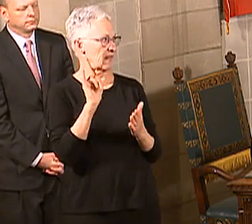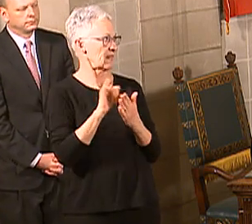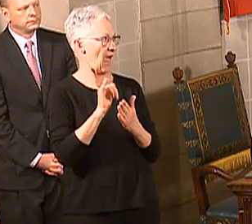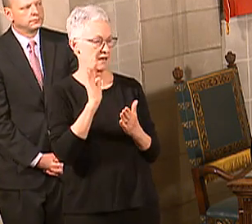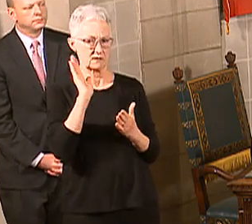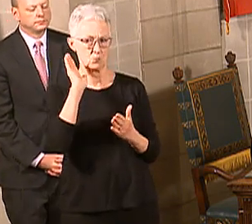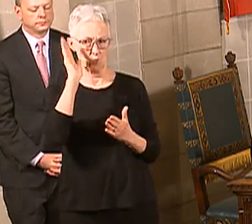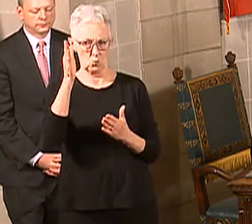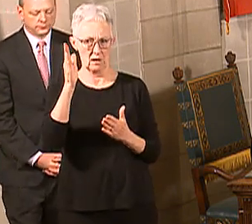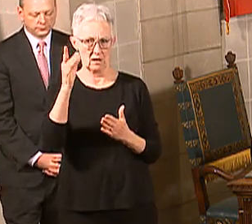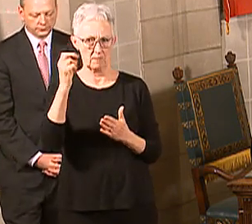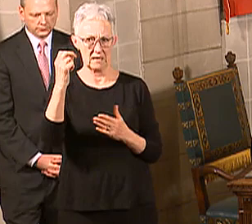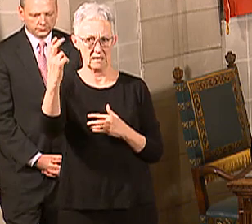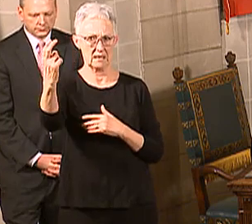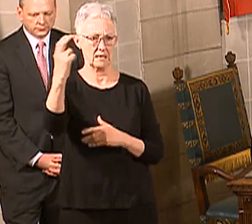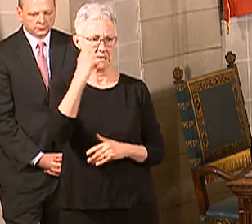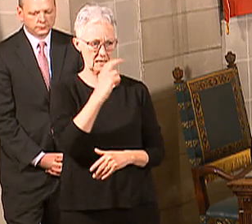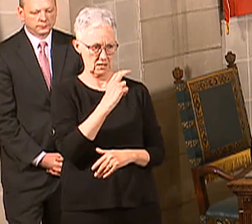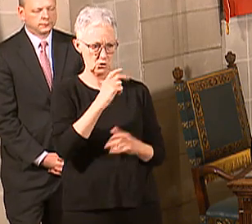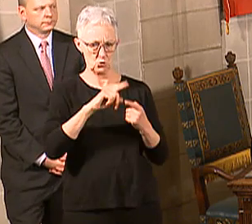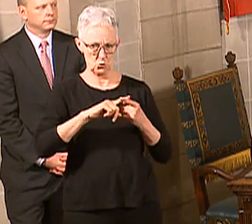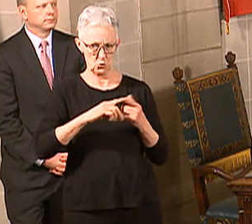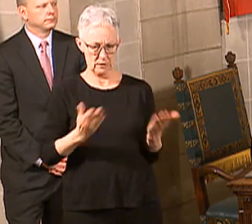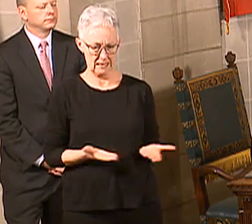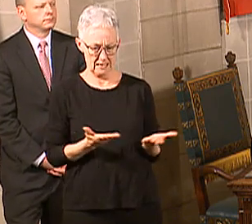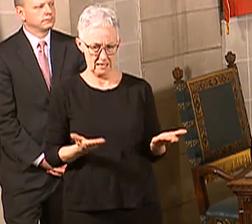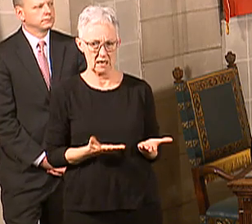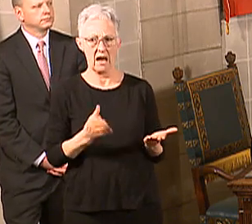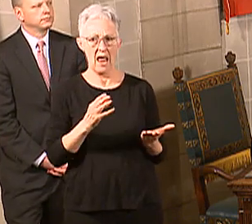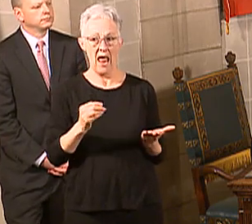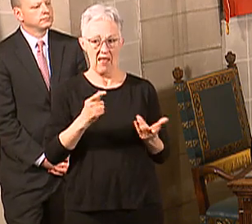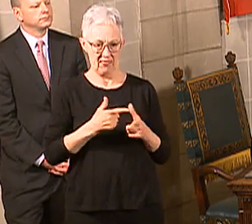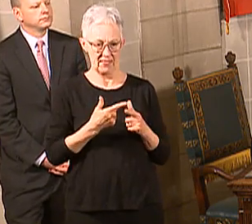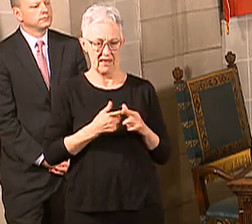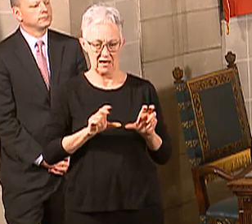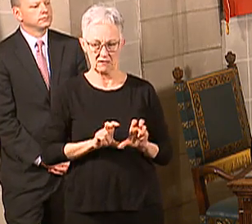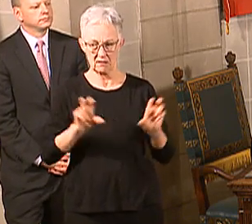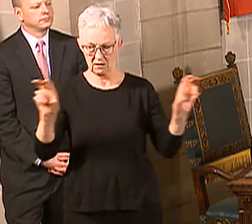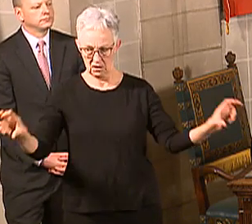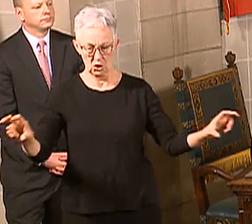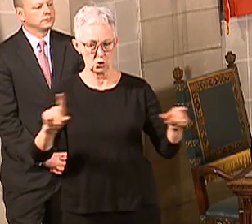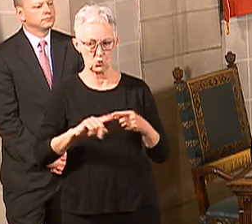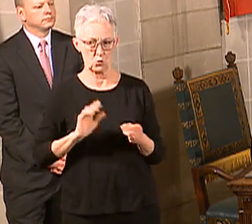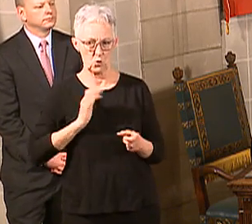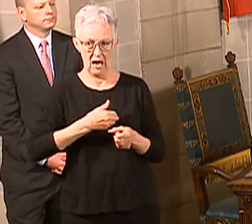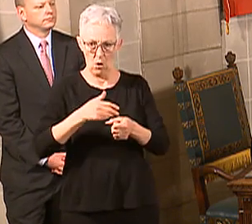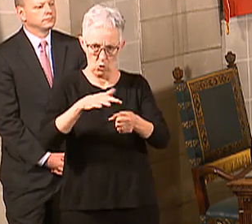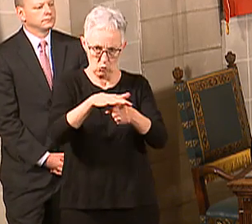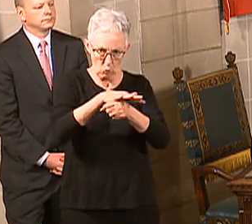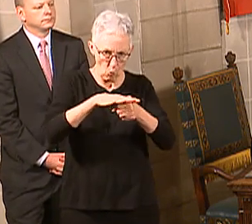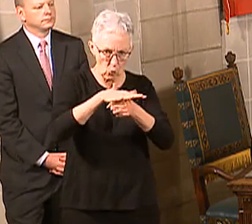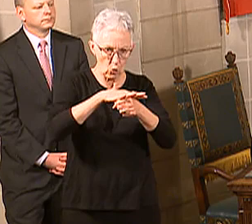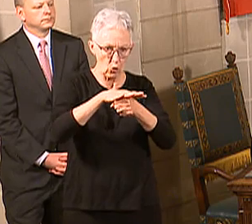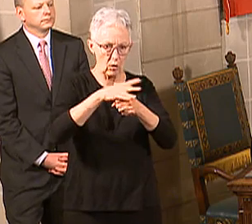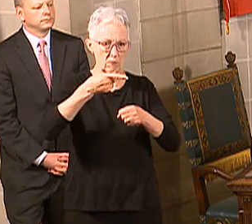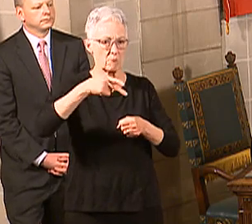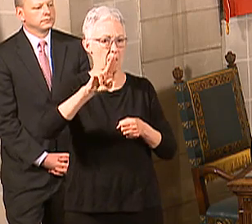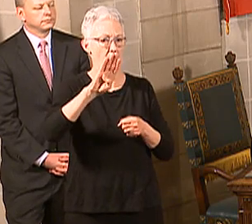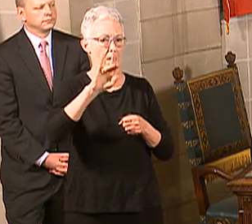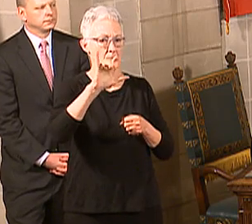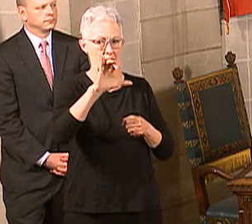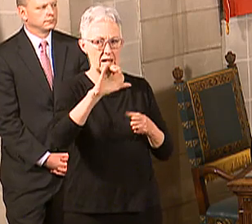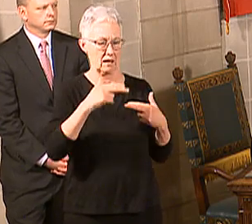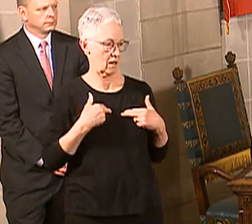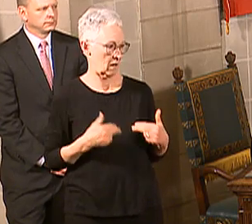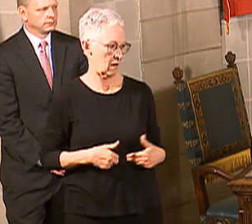allocated, depending on which shipment it came in, out to the local public health departments to be able to provide those to nursing homes or